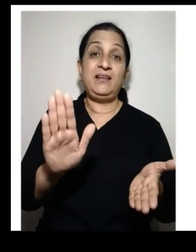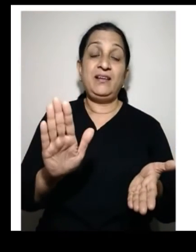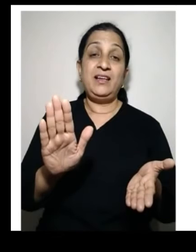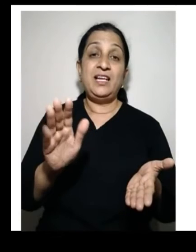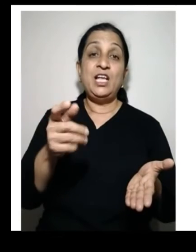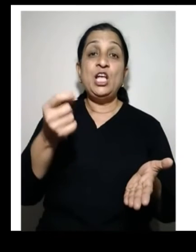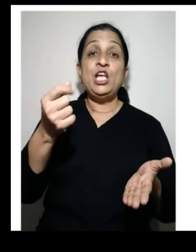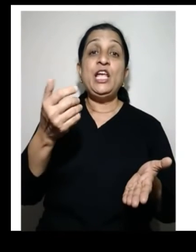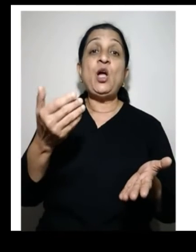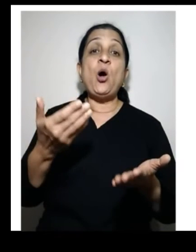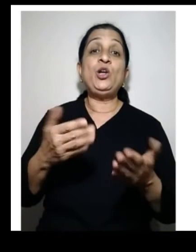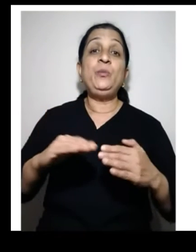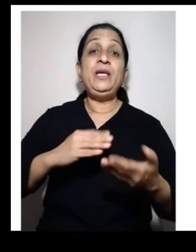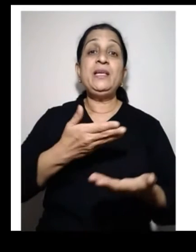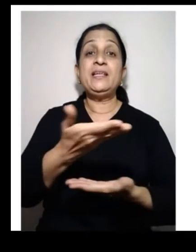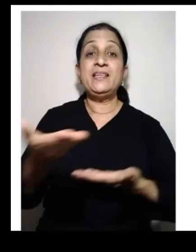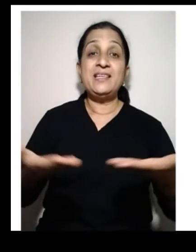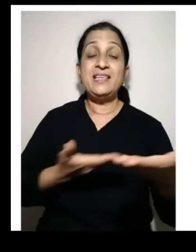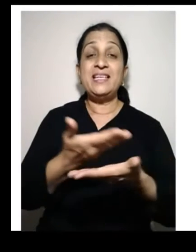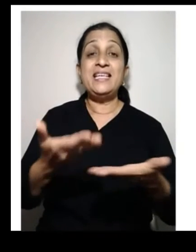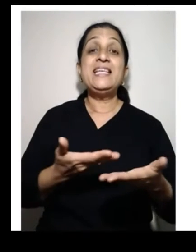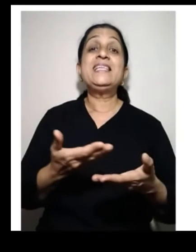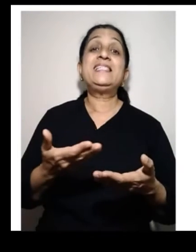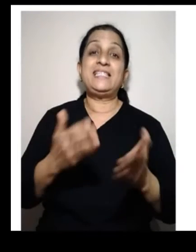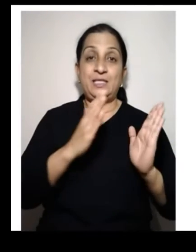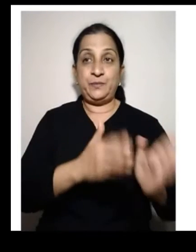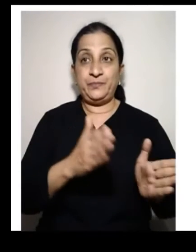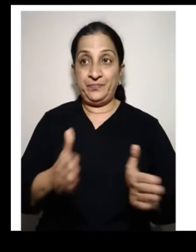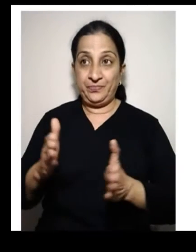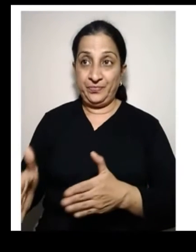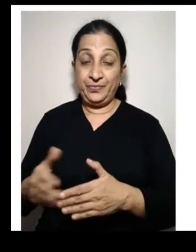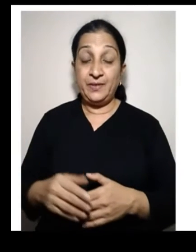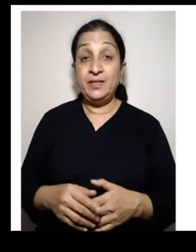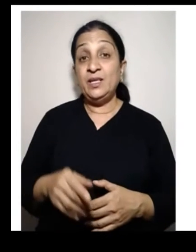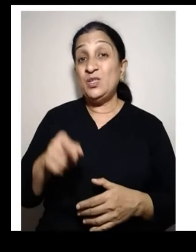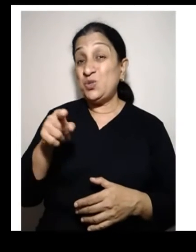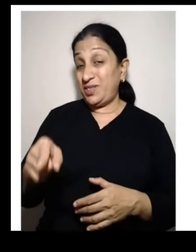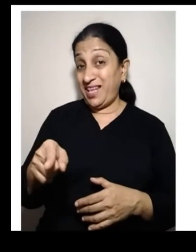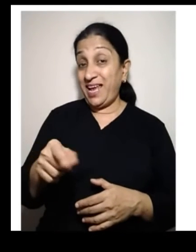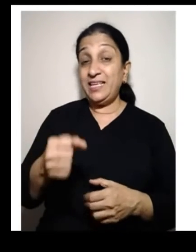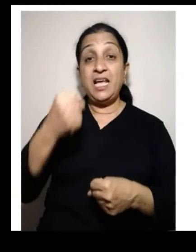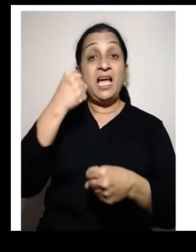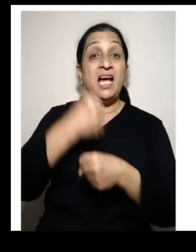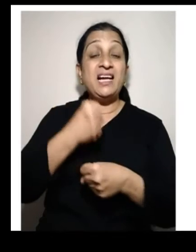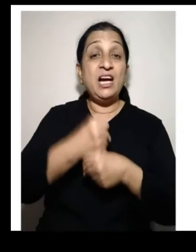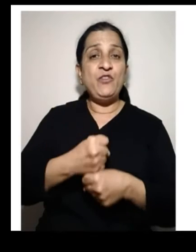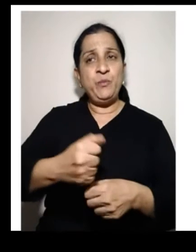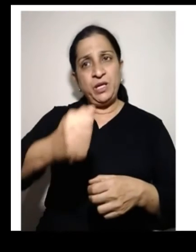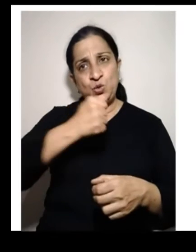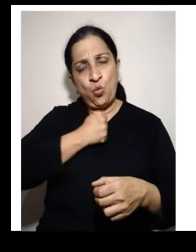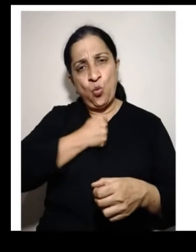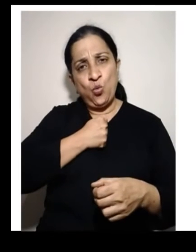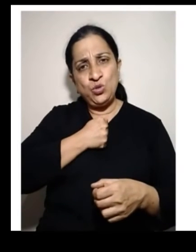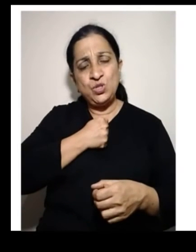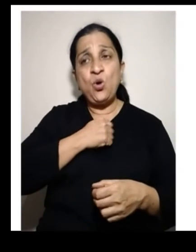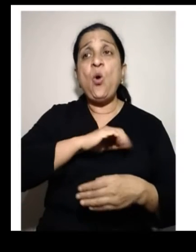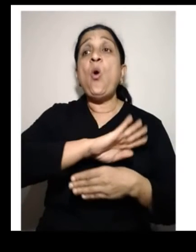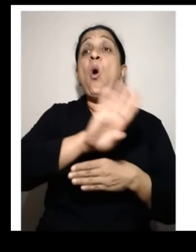it is a national financial system where government